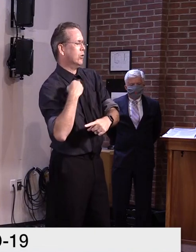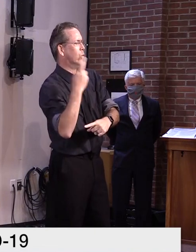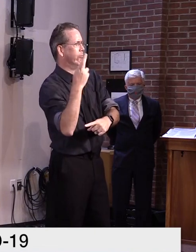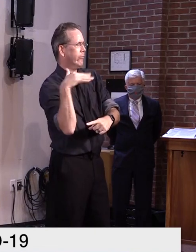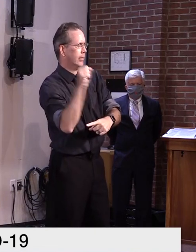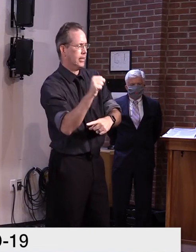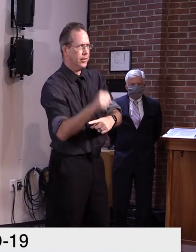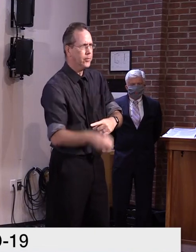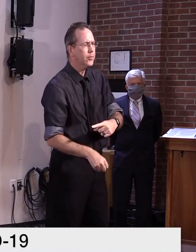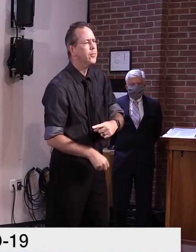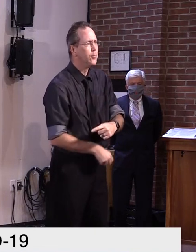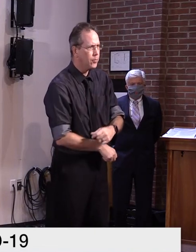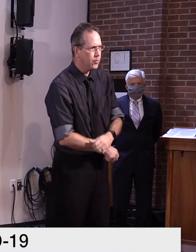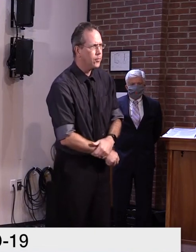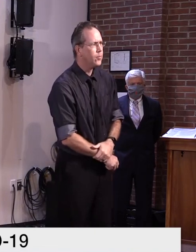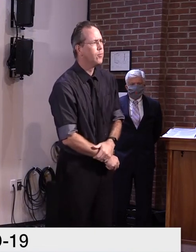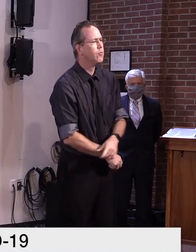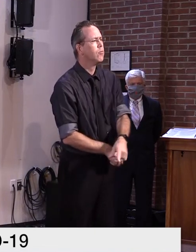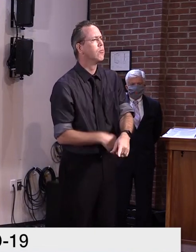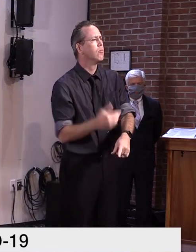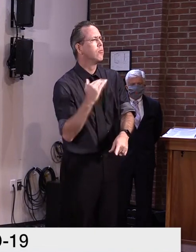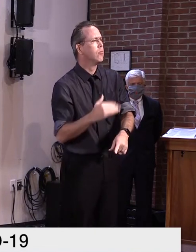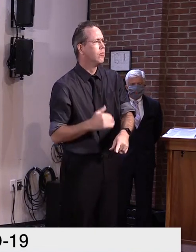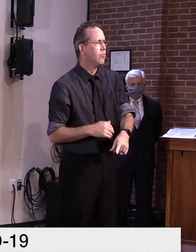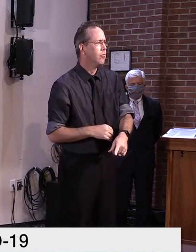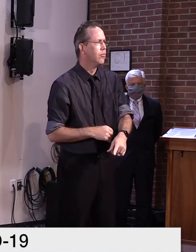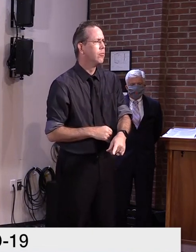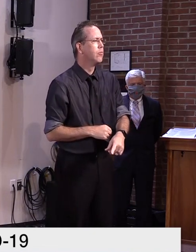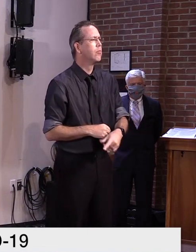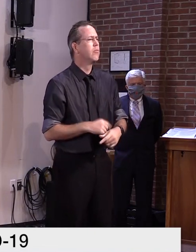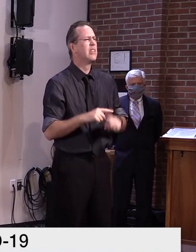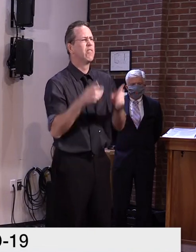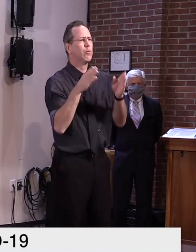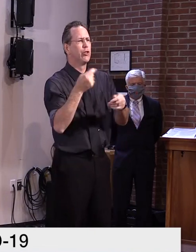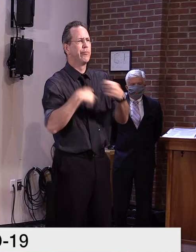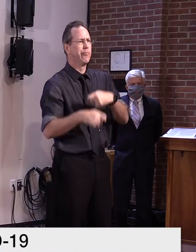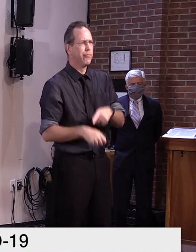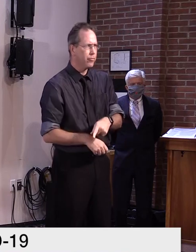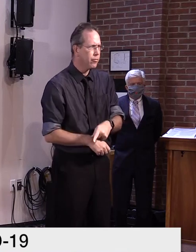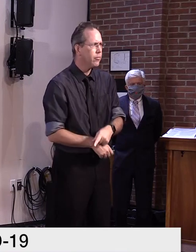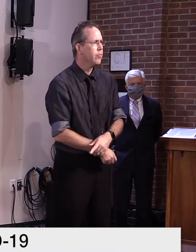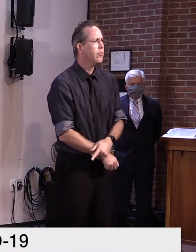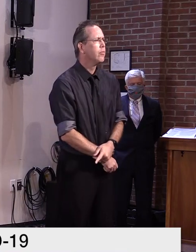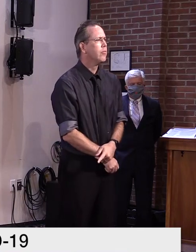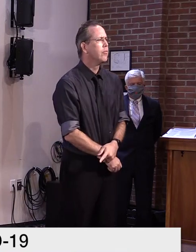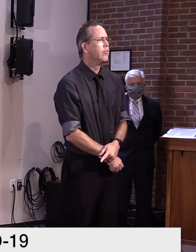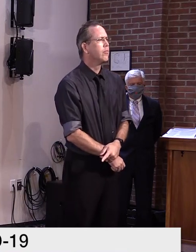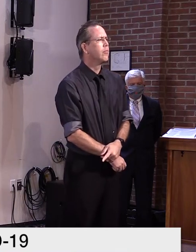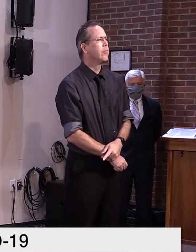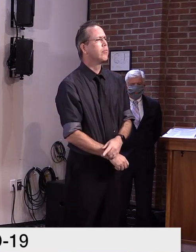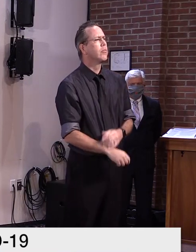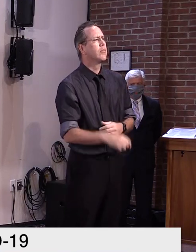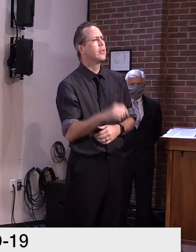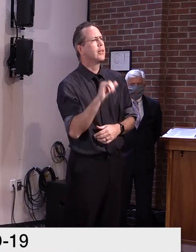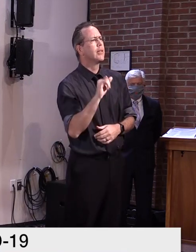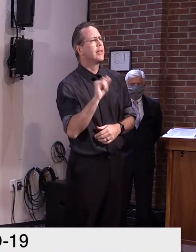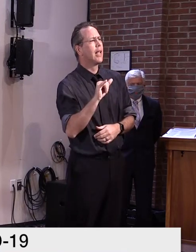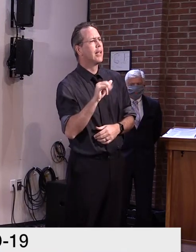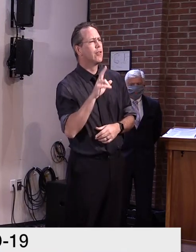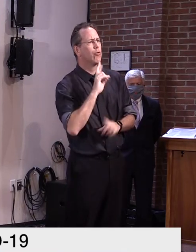Uh, hello governor. K through 12 schools are obviously operating very differently now. changes altering districts,